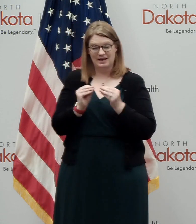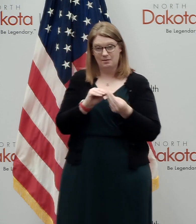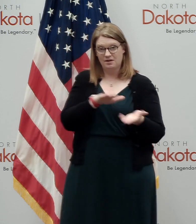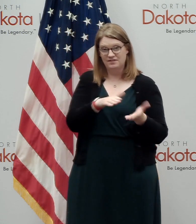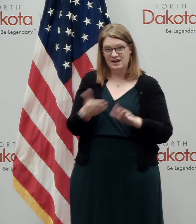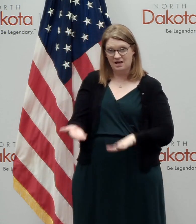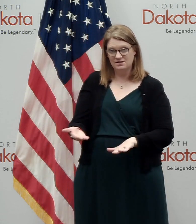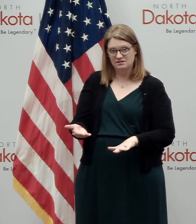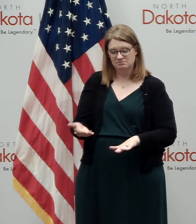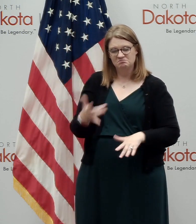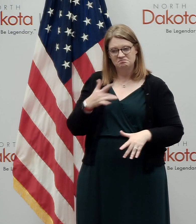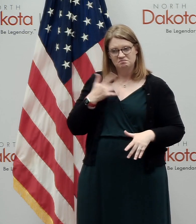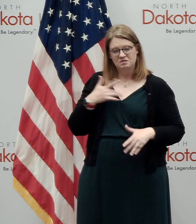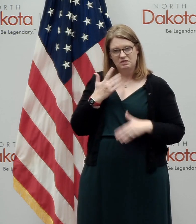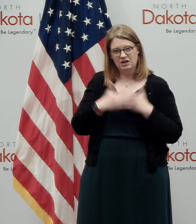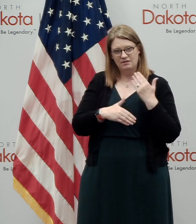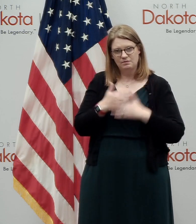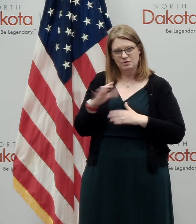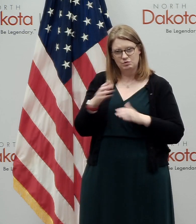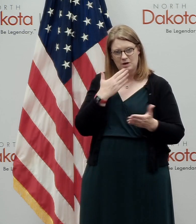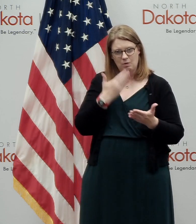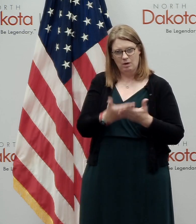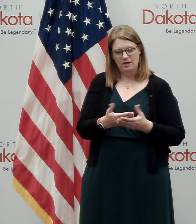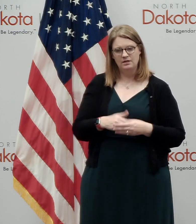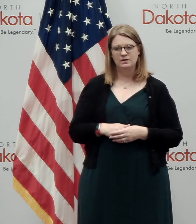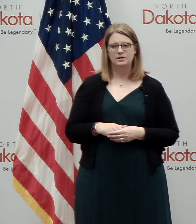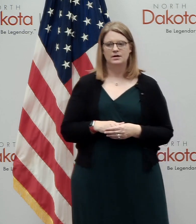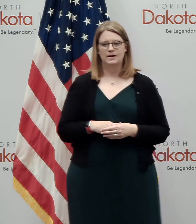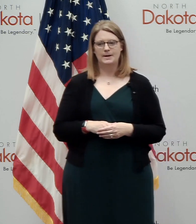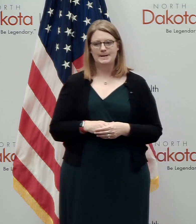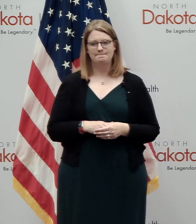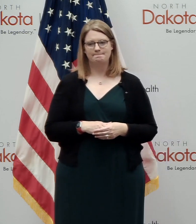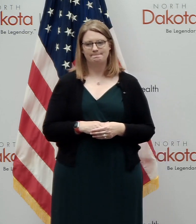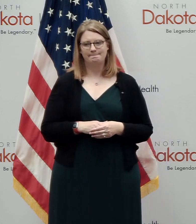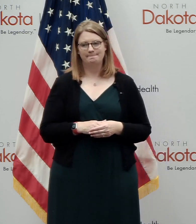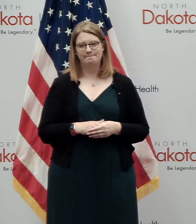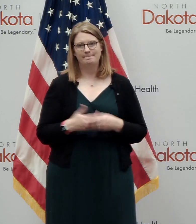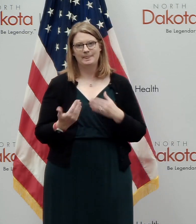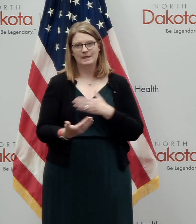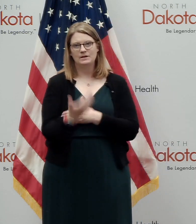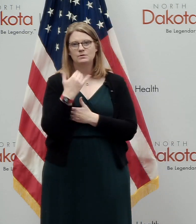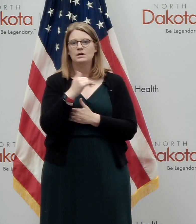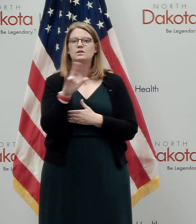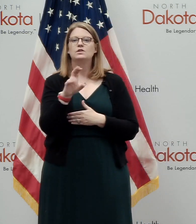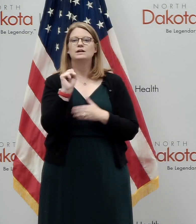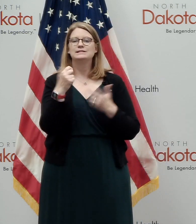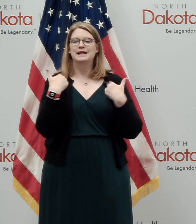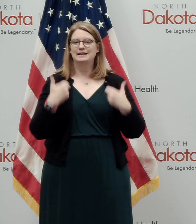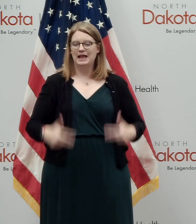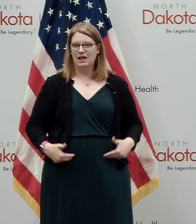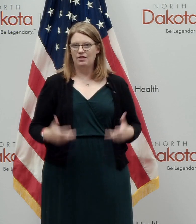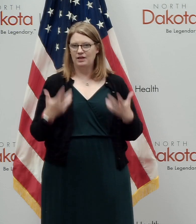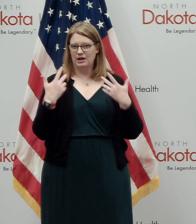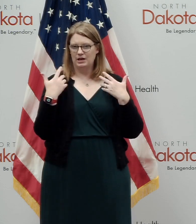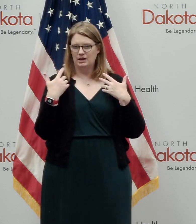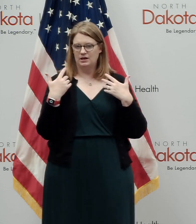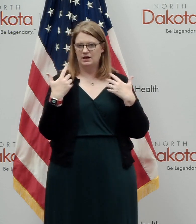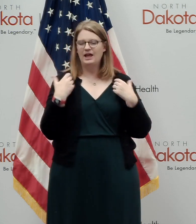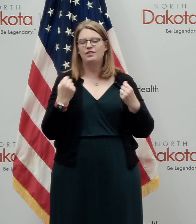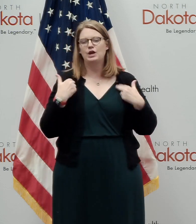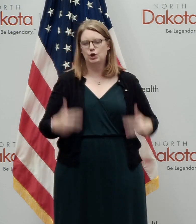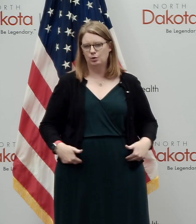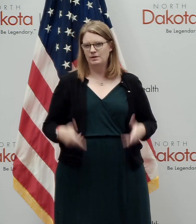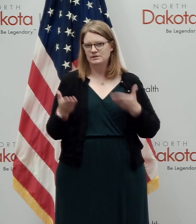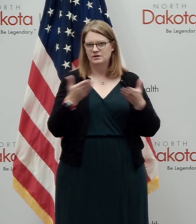well. This morning, we were pleased to hear that, uh, the U.S. Health and Human Services Secretary, Secretary